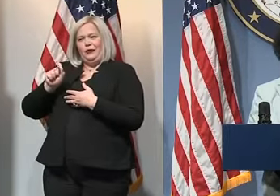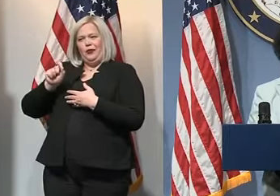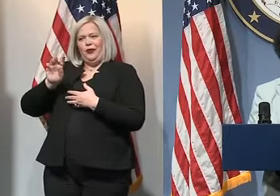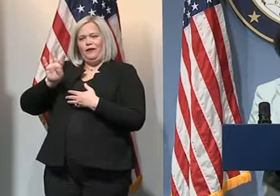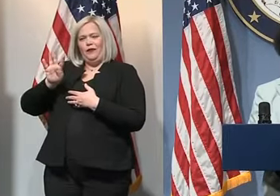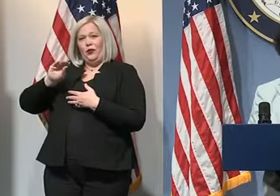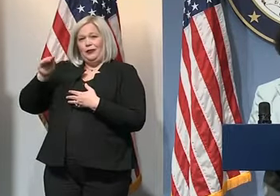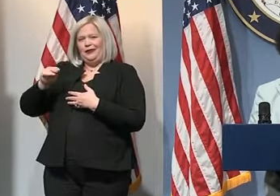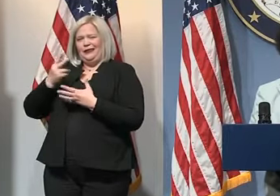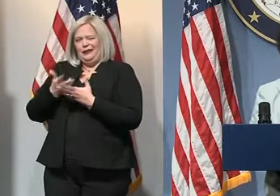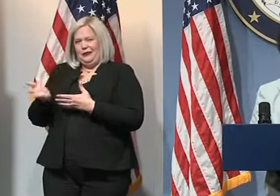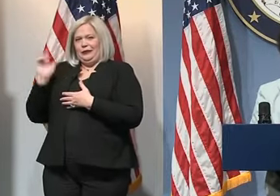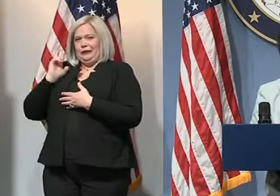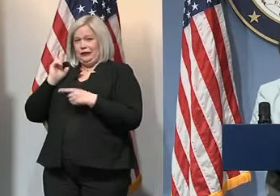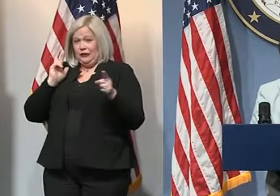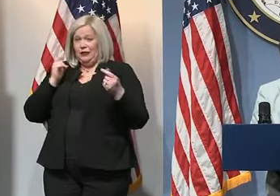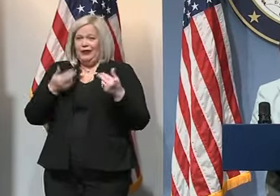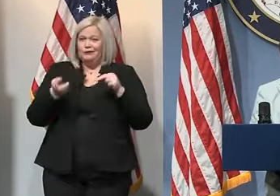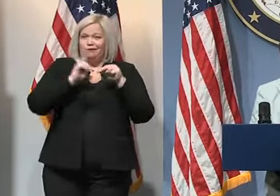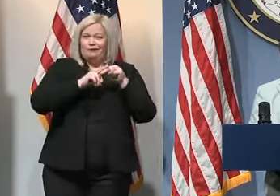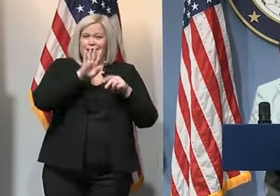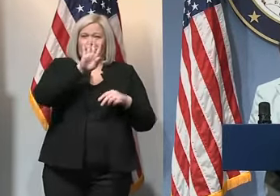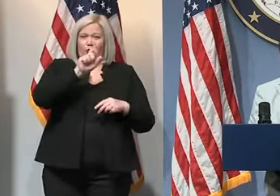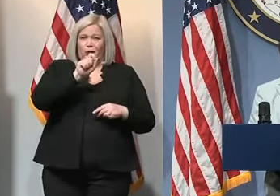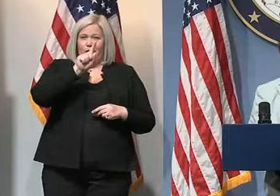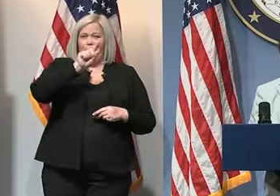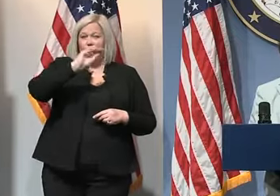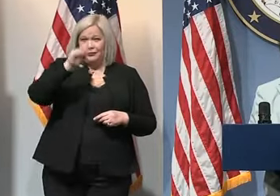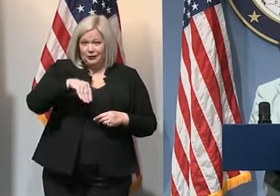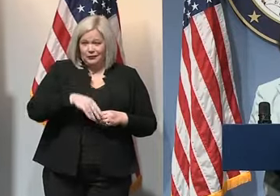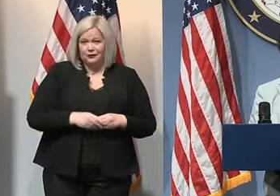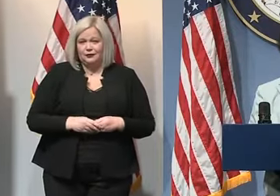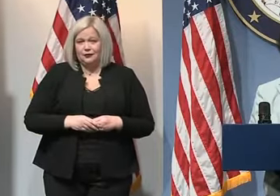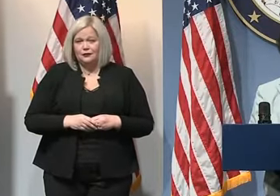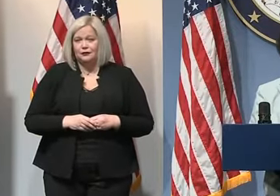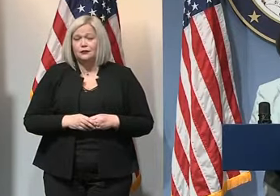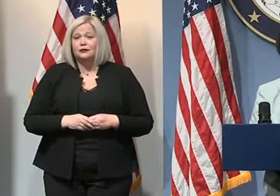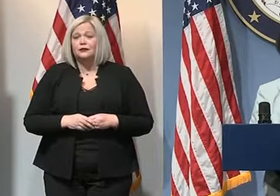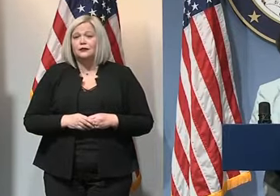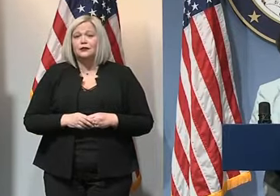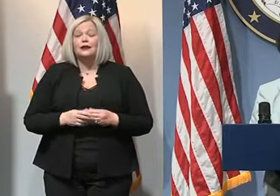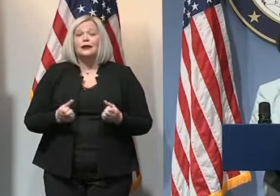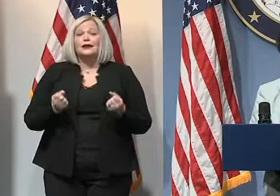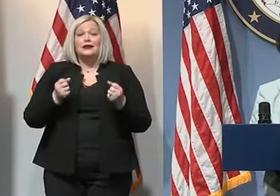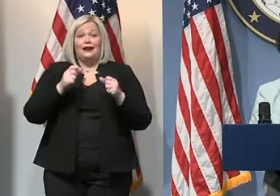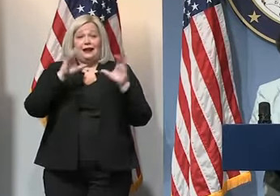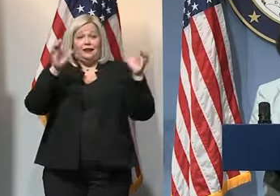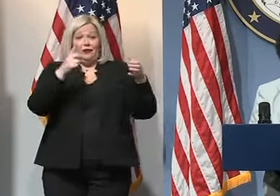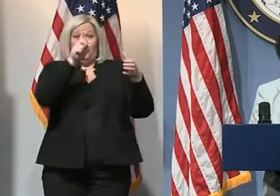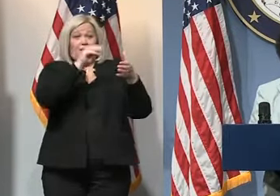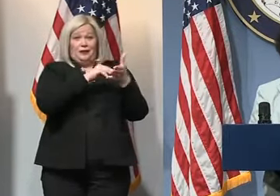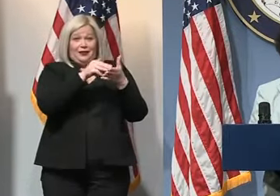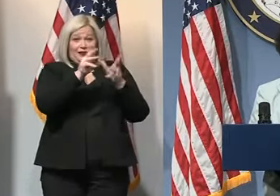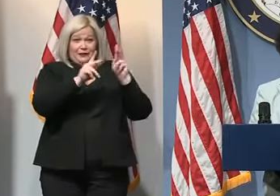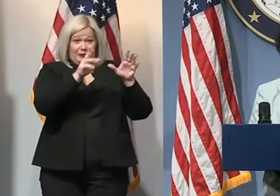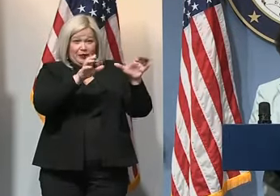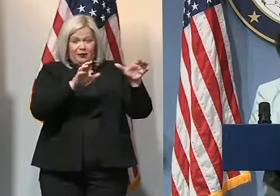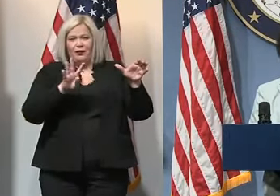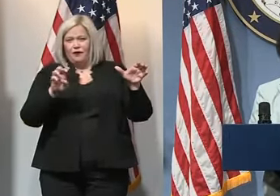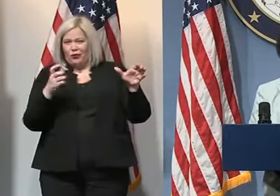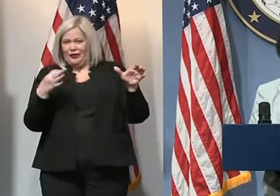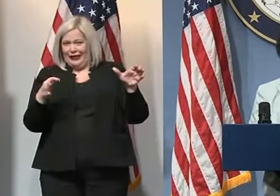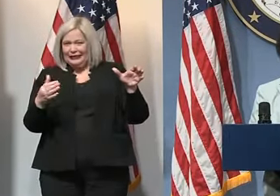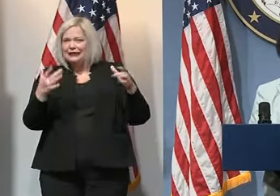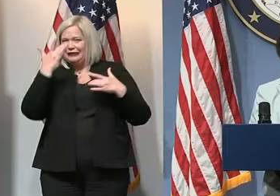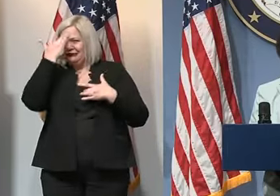three and a half weeks ago. The case rate is now at 114 cases per million and has also increased